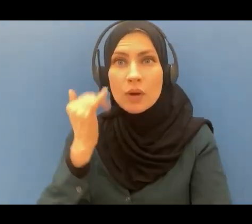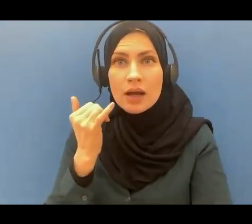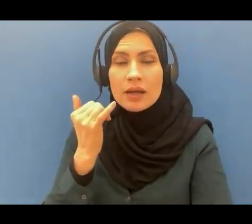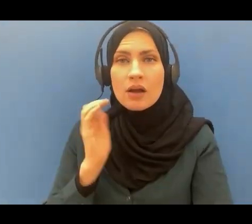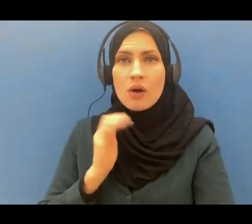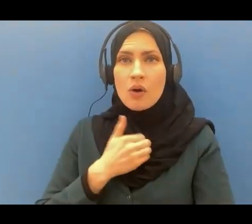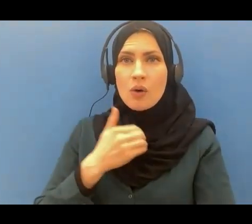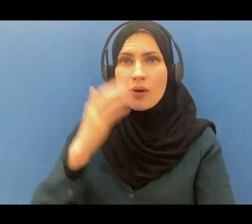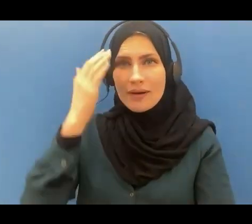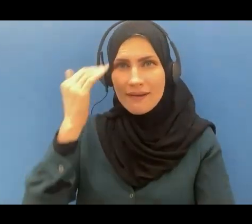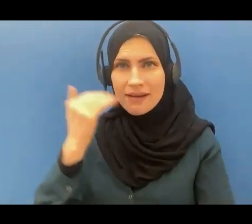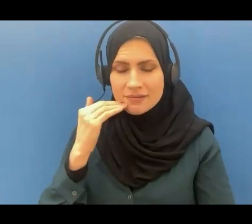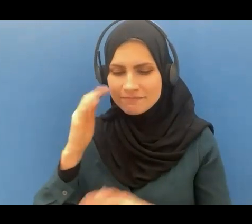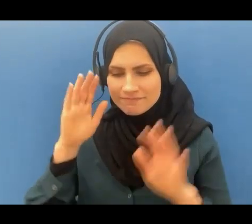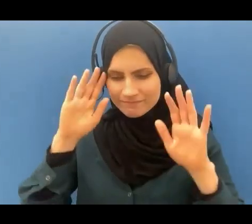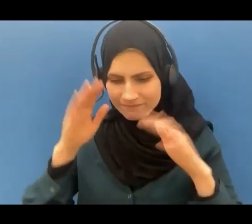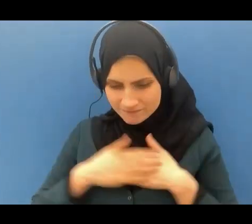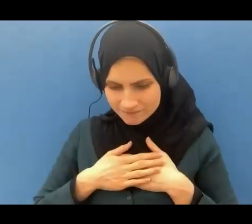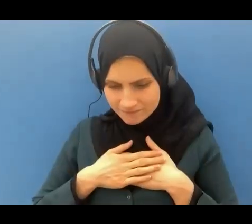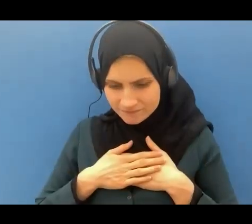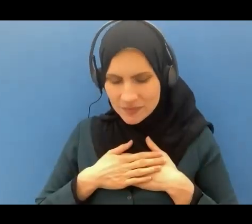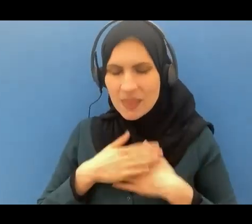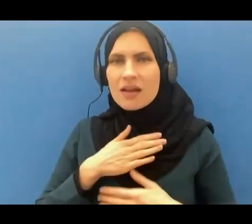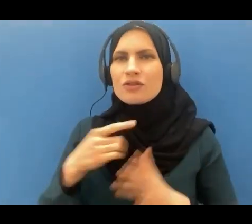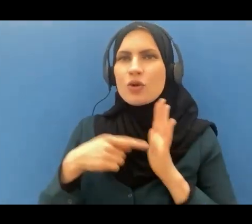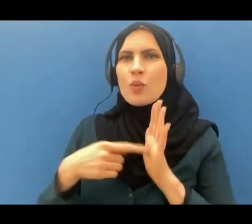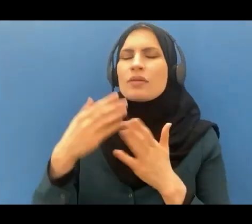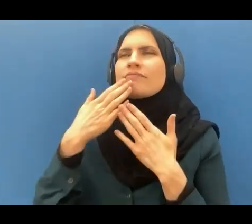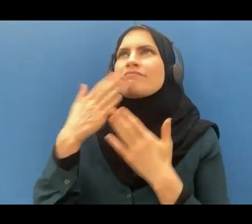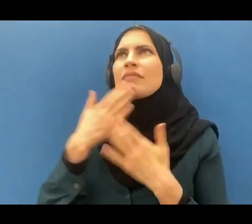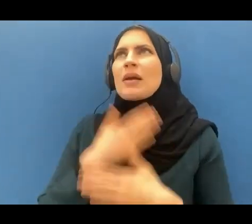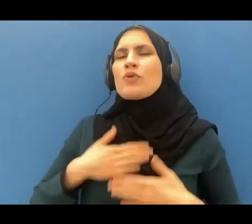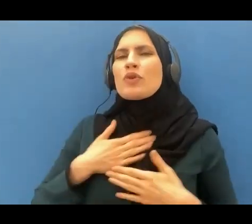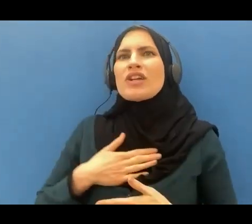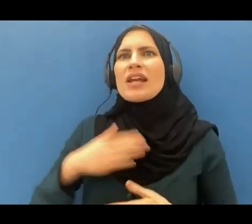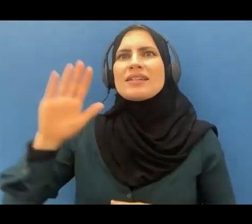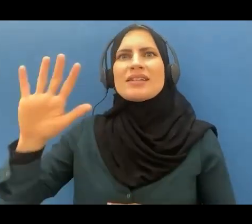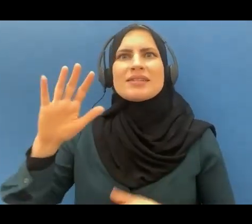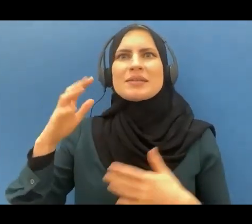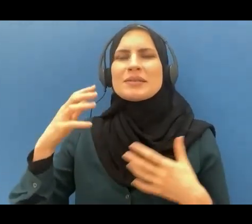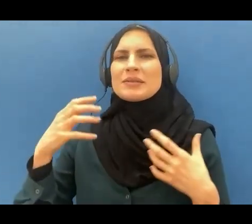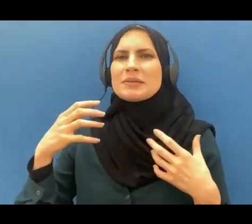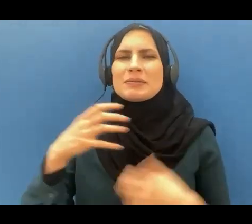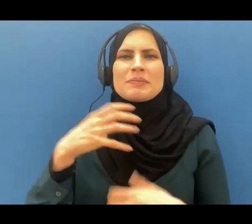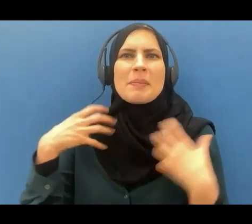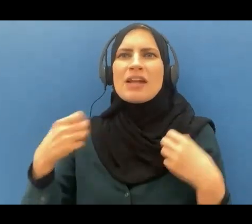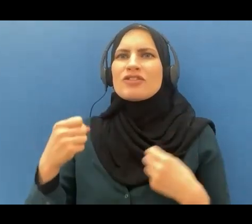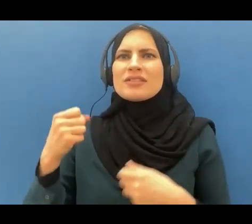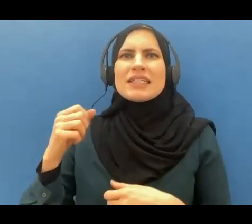floor in appreciation of his majesty and in submission to his will don't raise